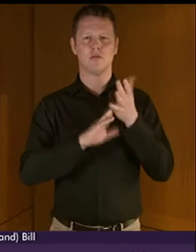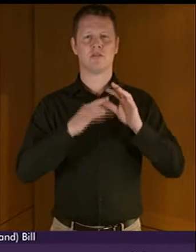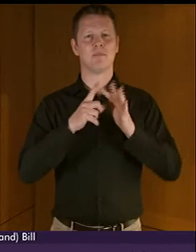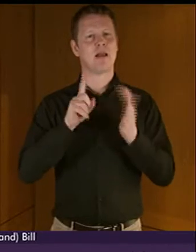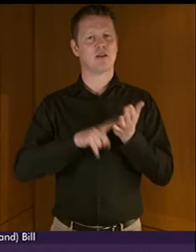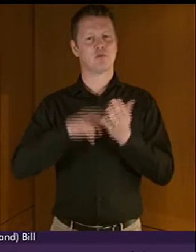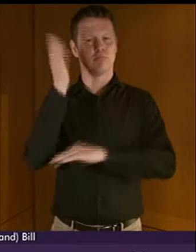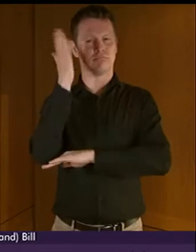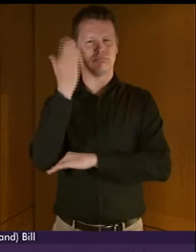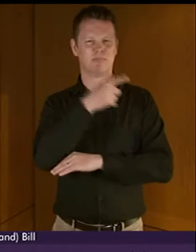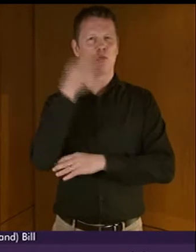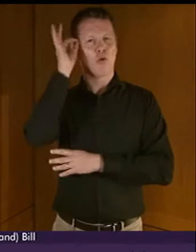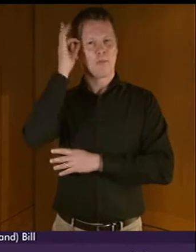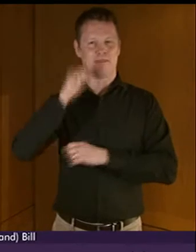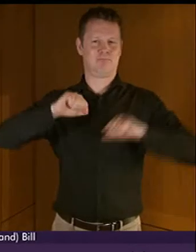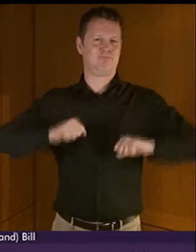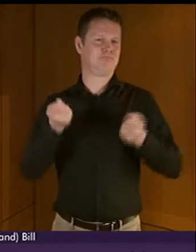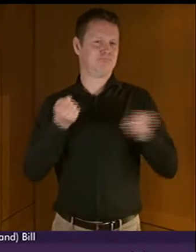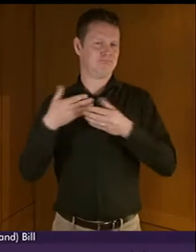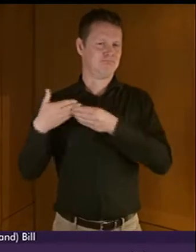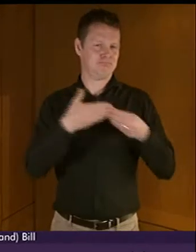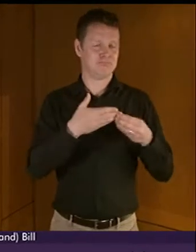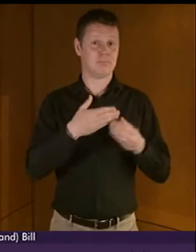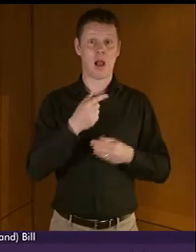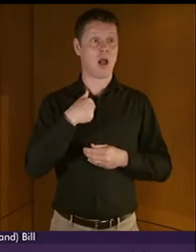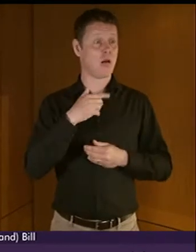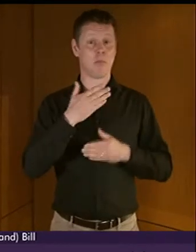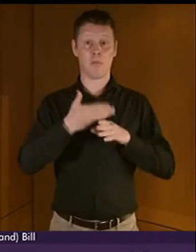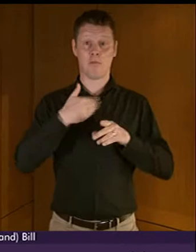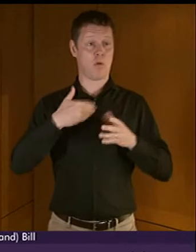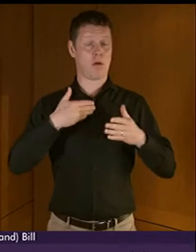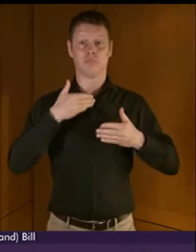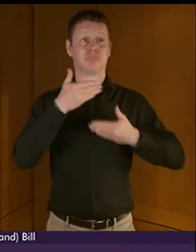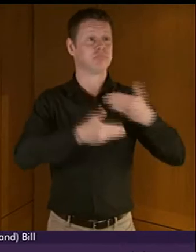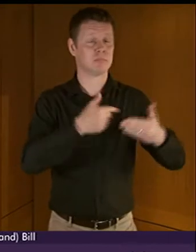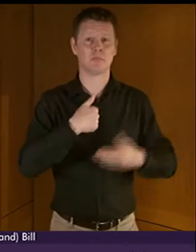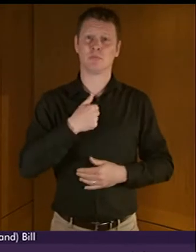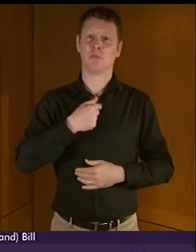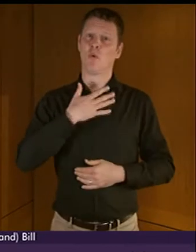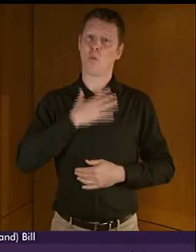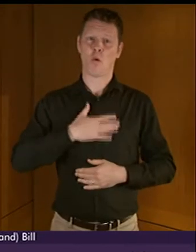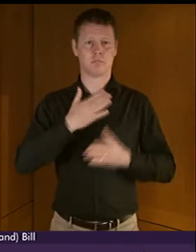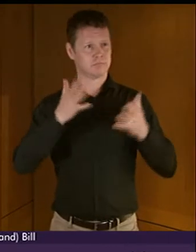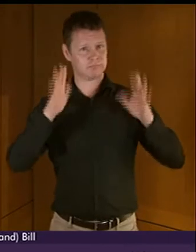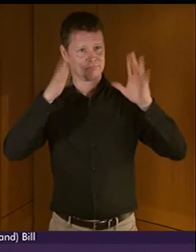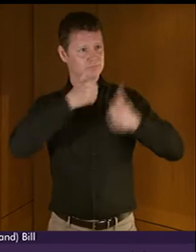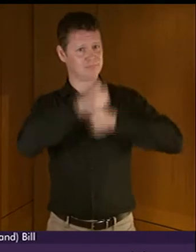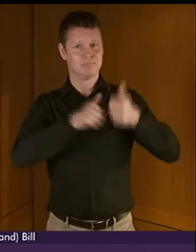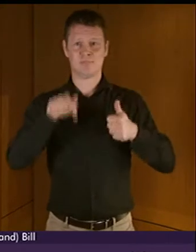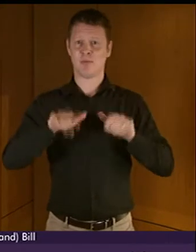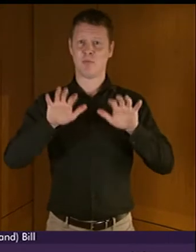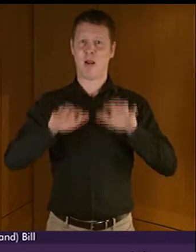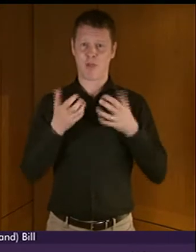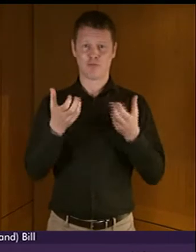presenting officer. Before I begin, can I add my congratulations to the parliament on the receipt of the award that's just received